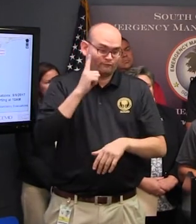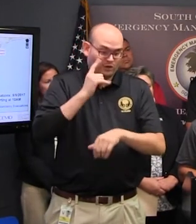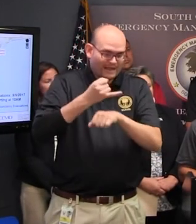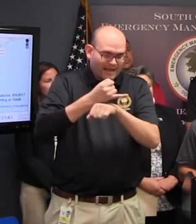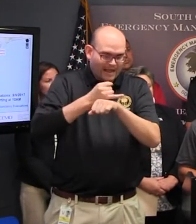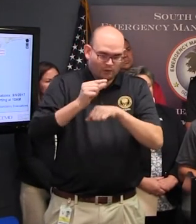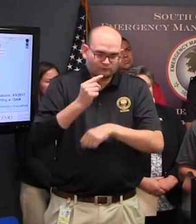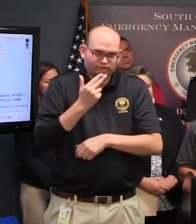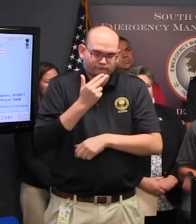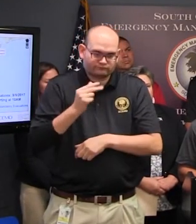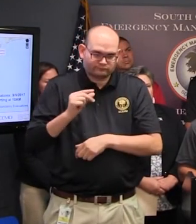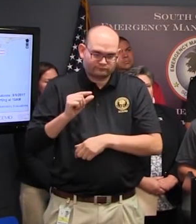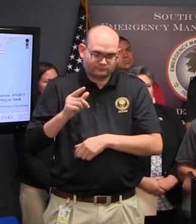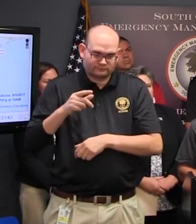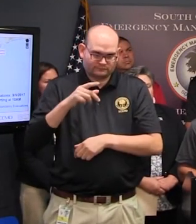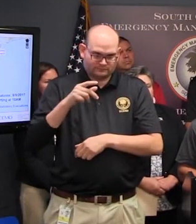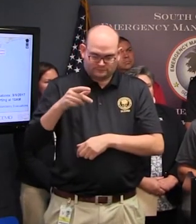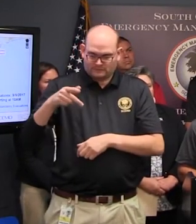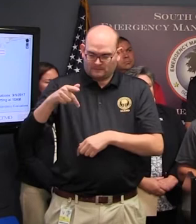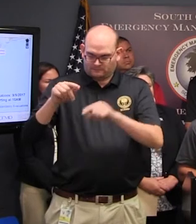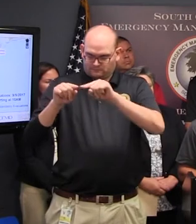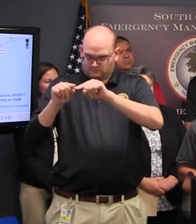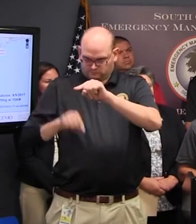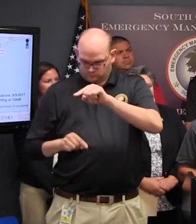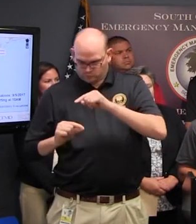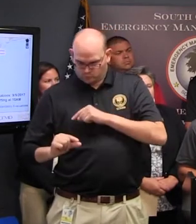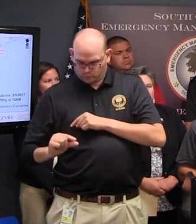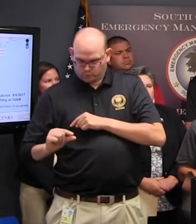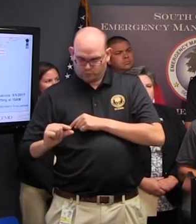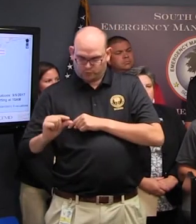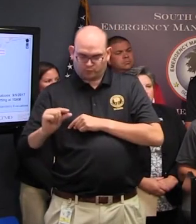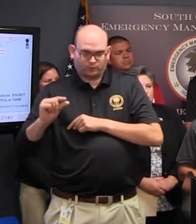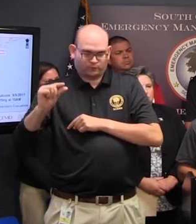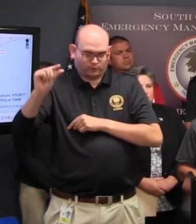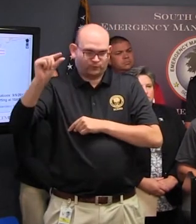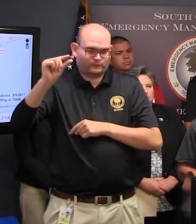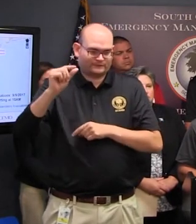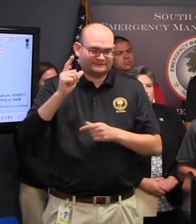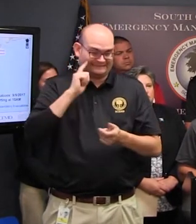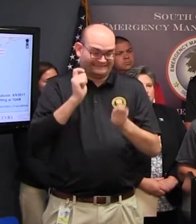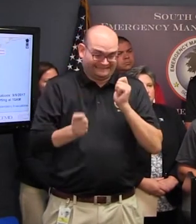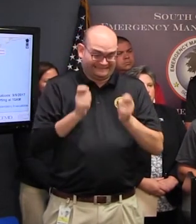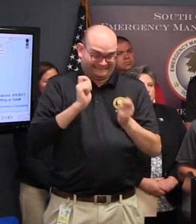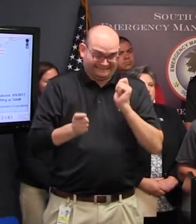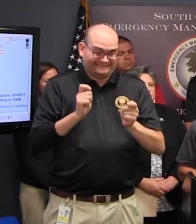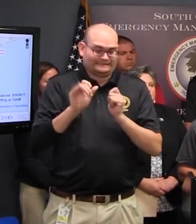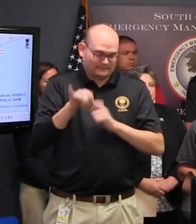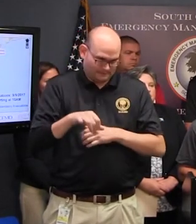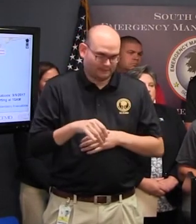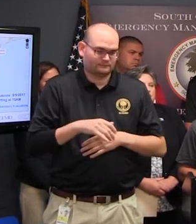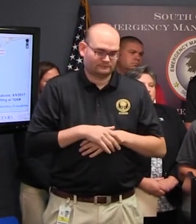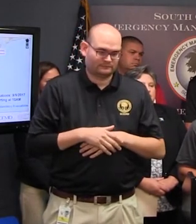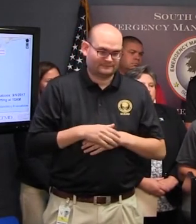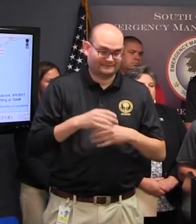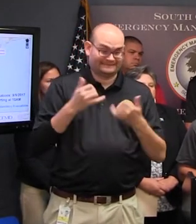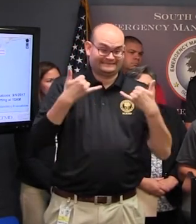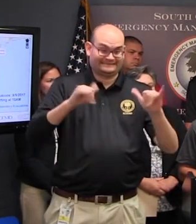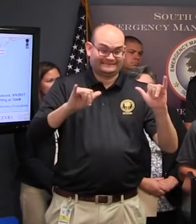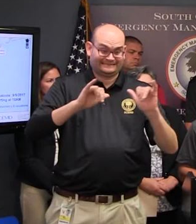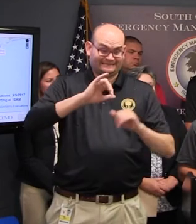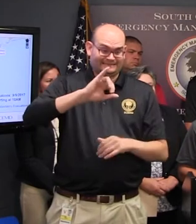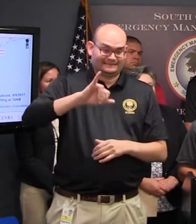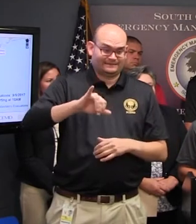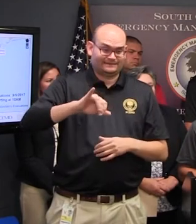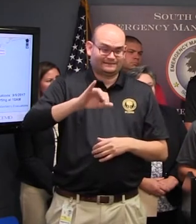so those are some of the changes as of the 2 p.m. Irma is still a category 3 hurricane with winds of